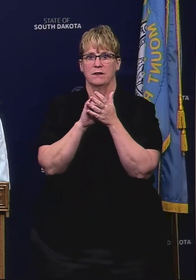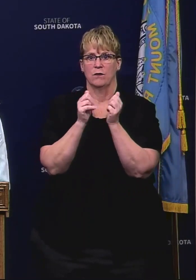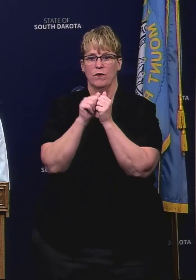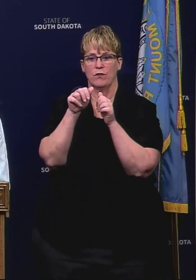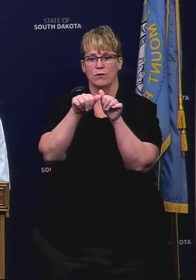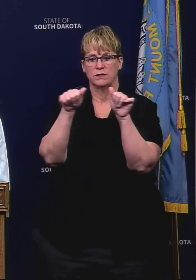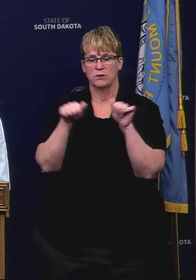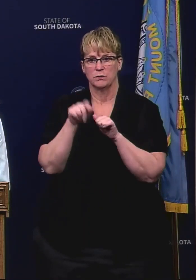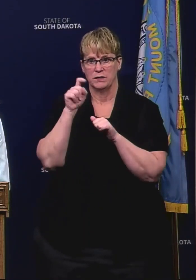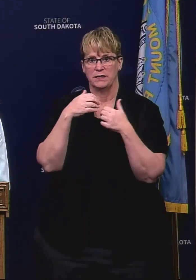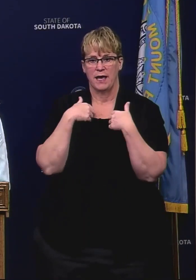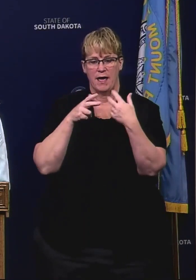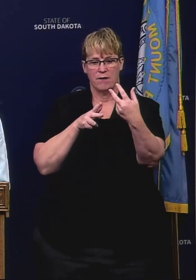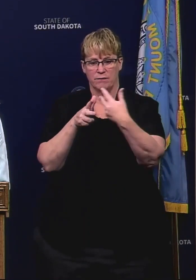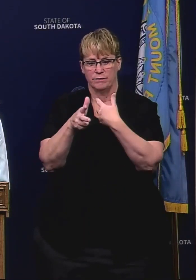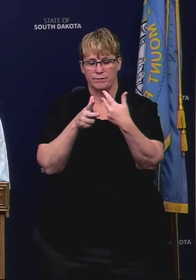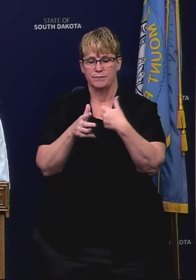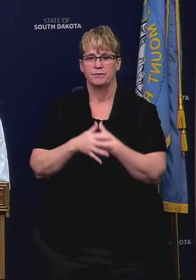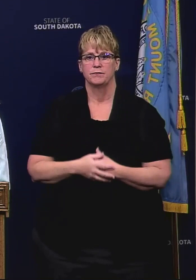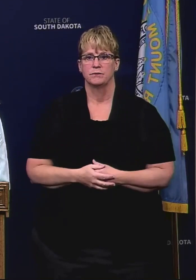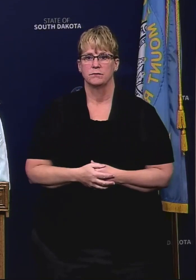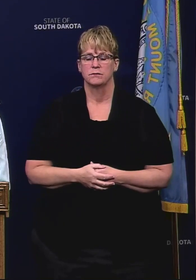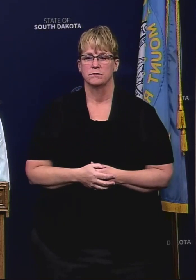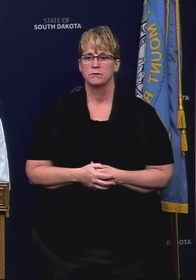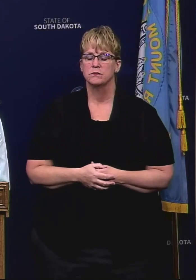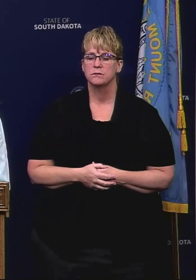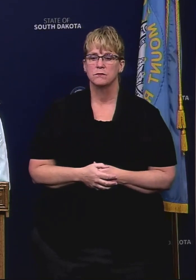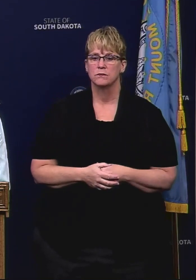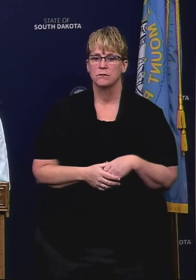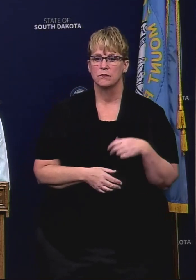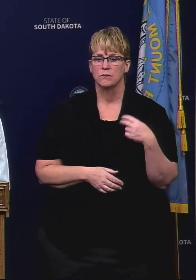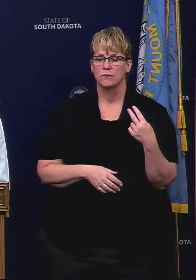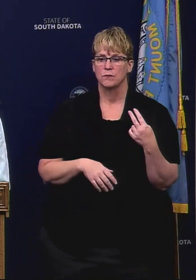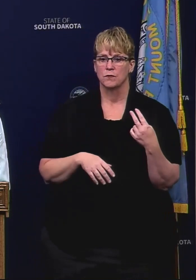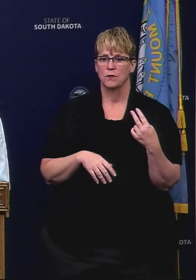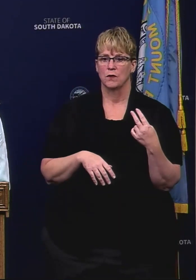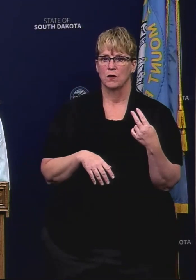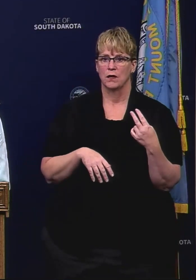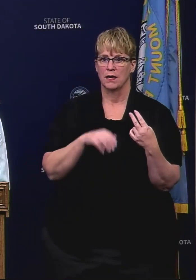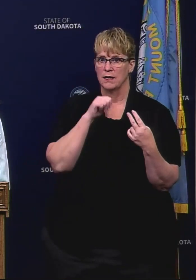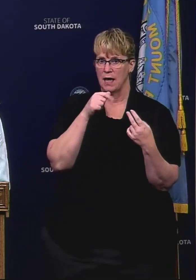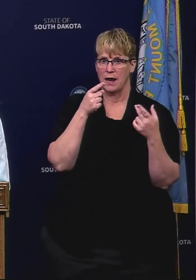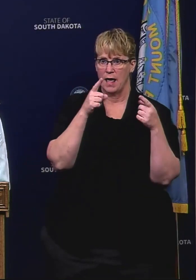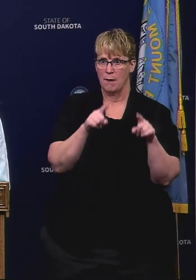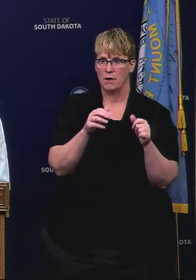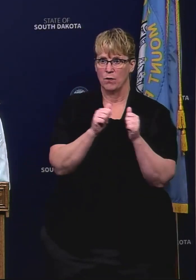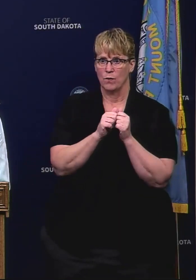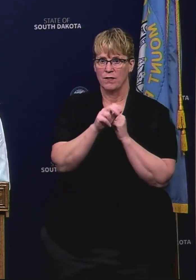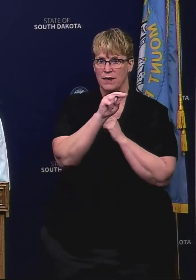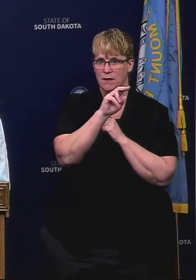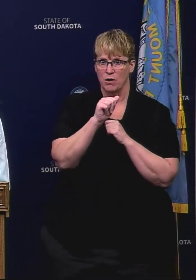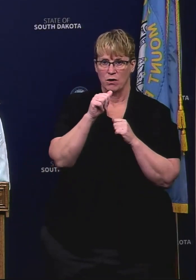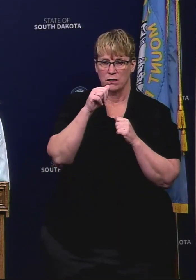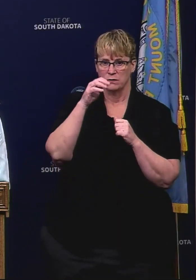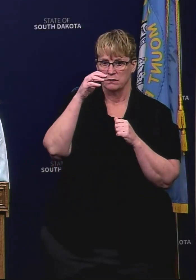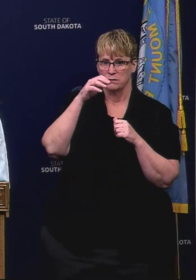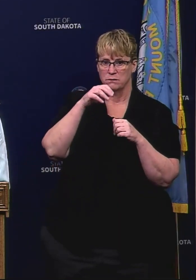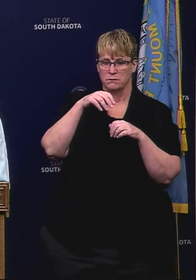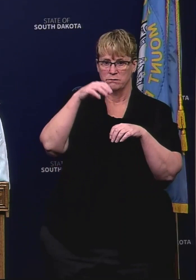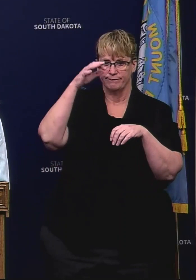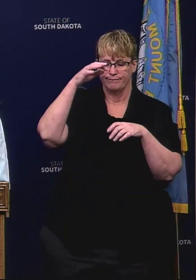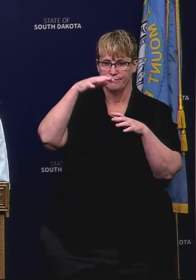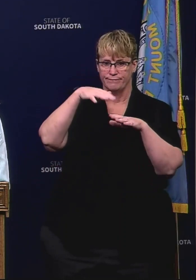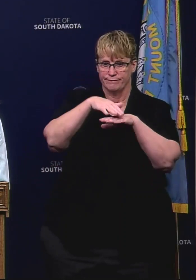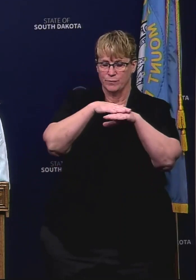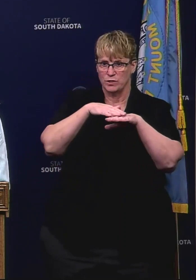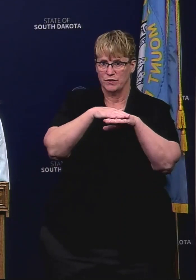through these areas. And are you hearing that they're not happening on either of the reservations because they both say